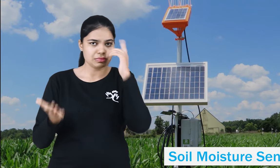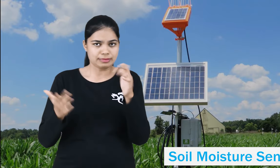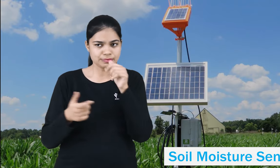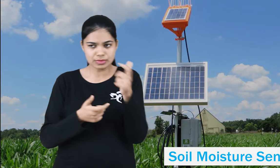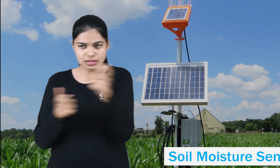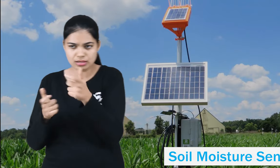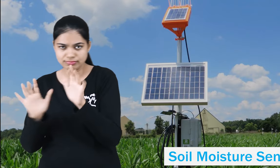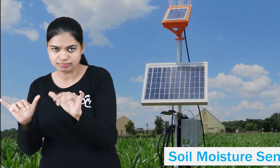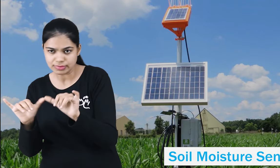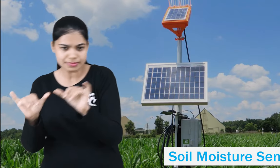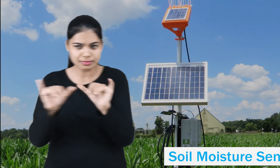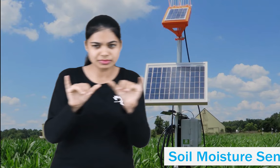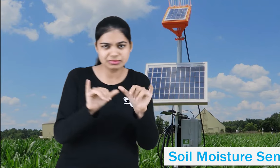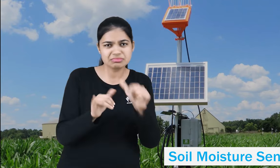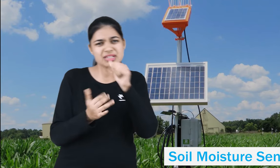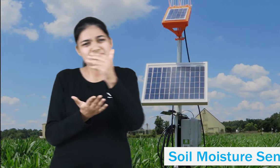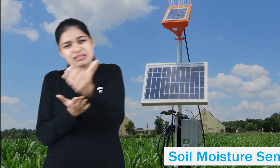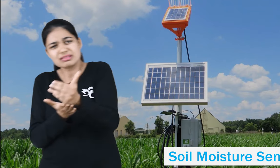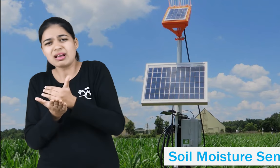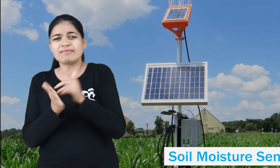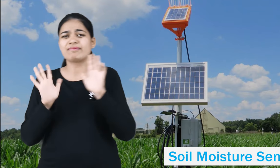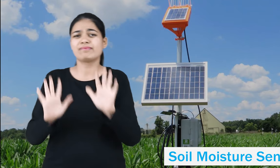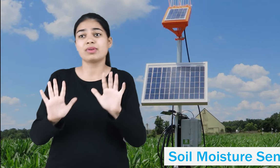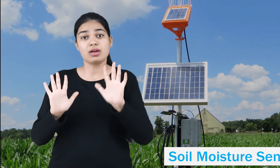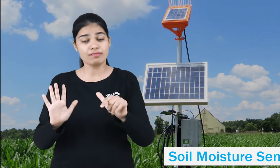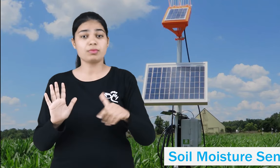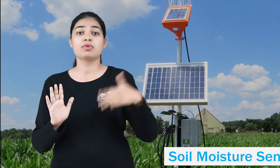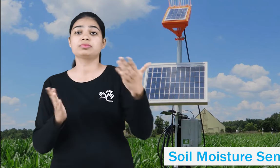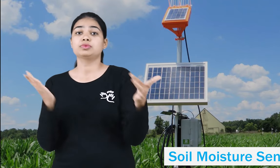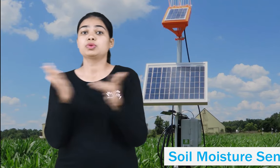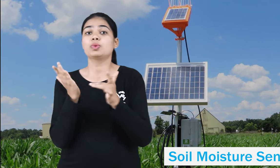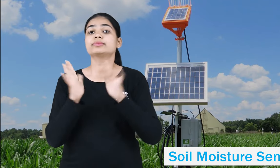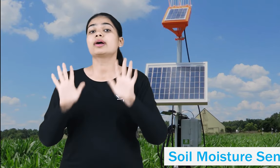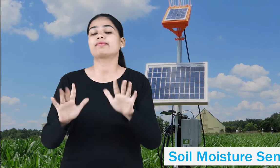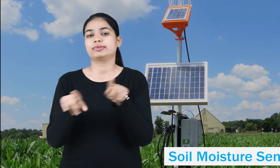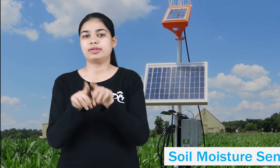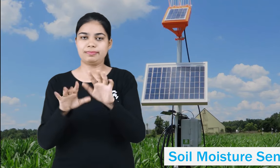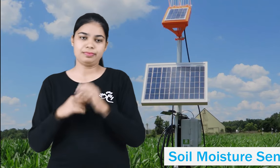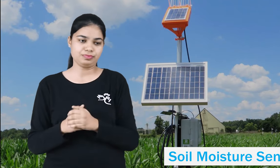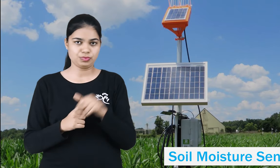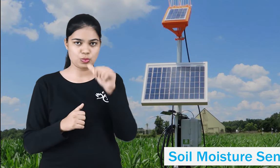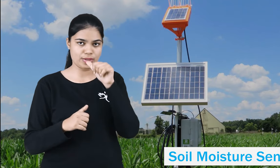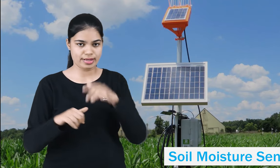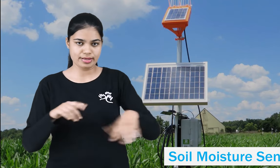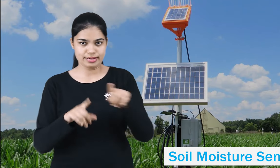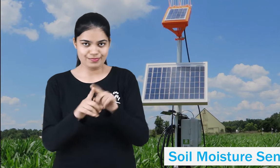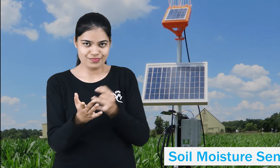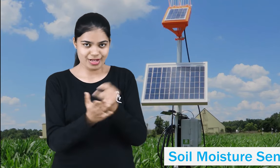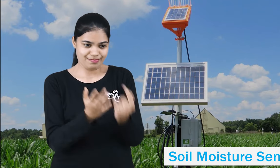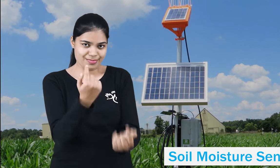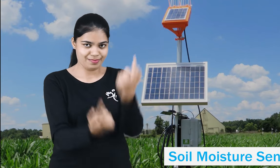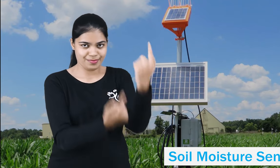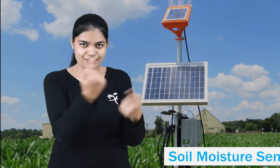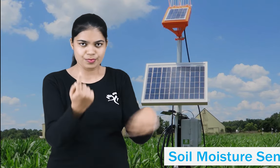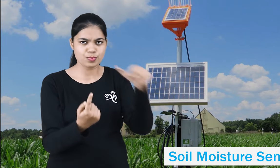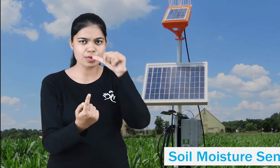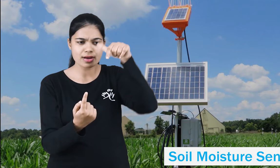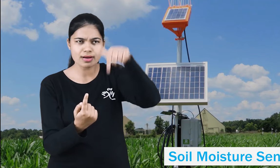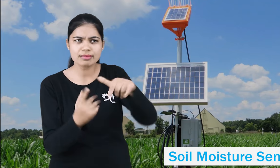into agriculture. There are technologies where we can make adjustments within our agriculture practices and help reduce water consumption. Soil moisture